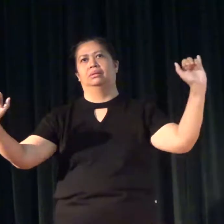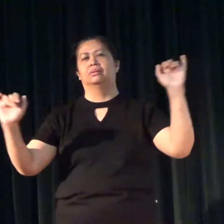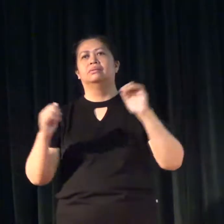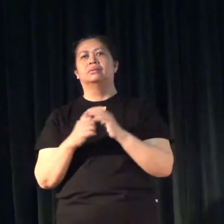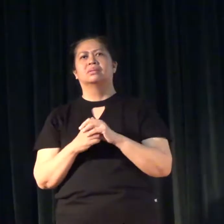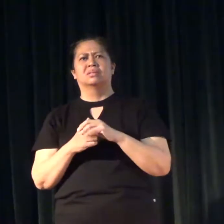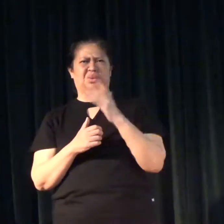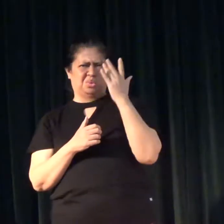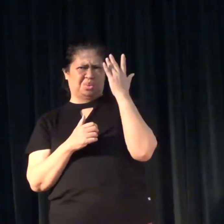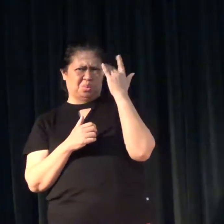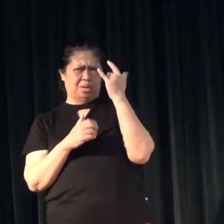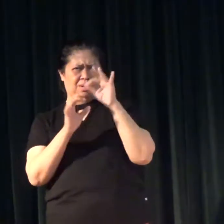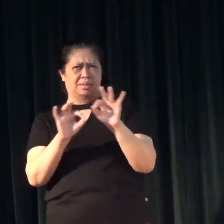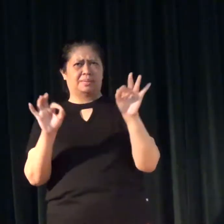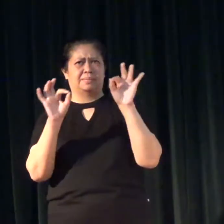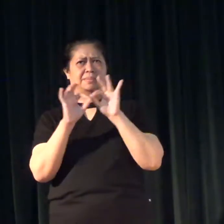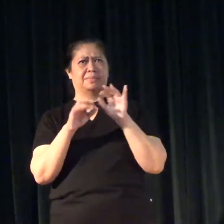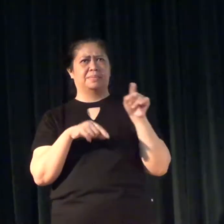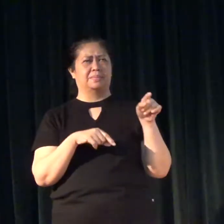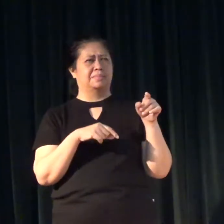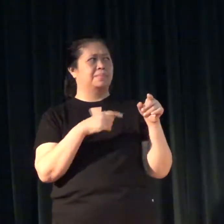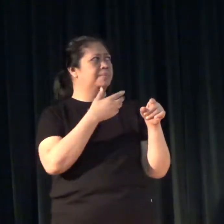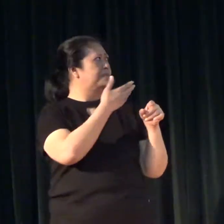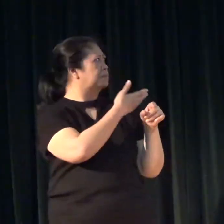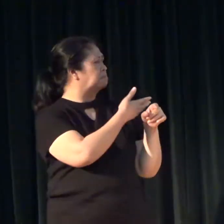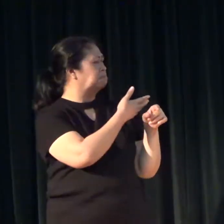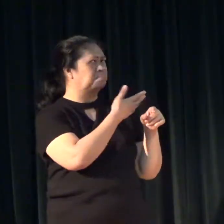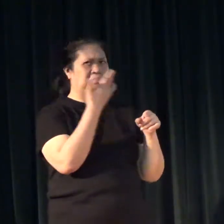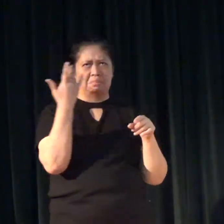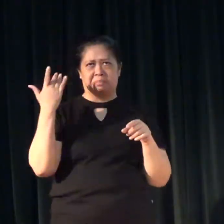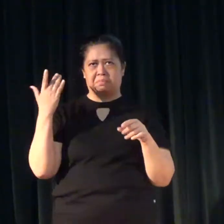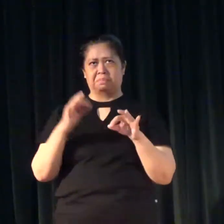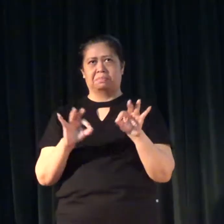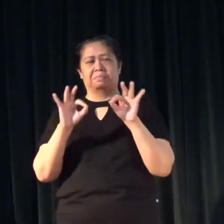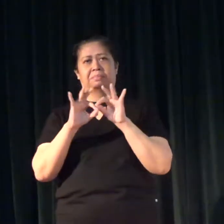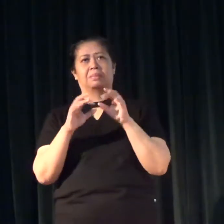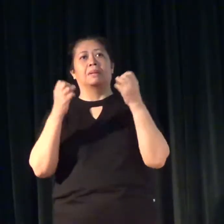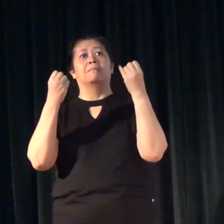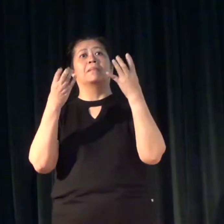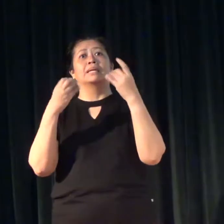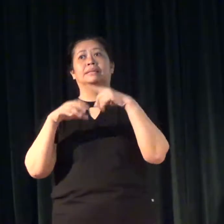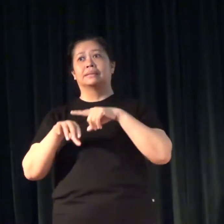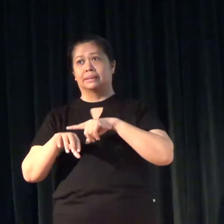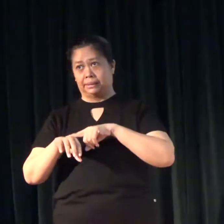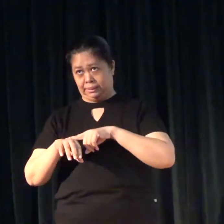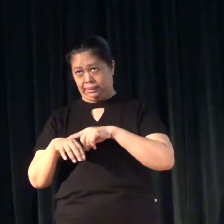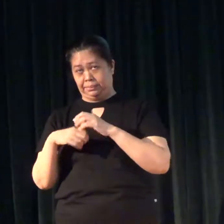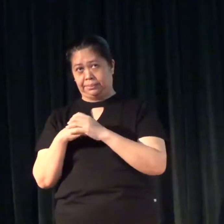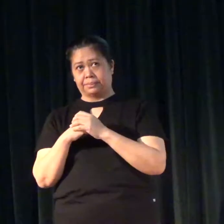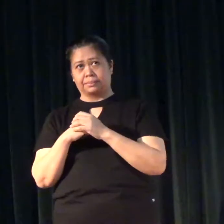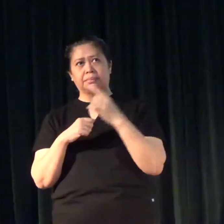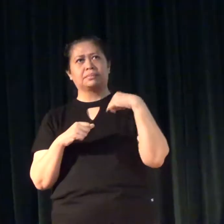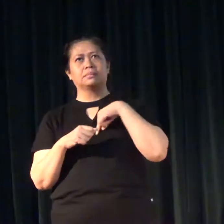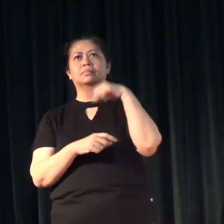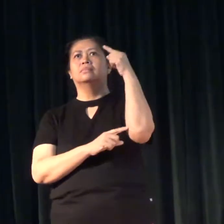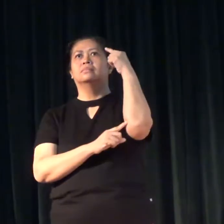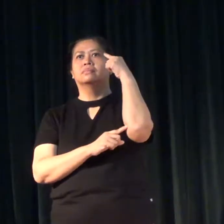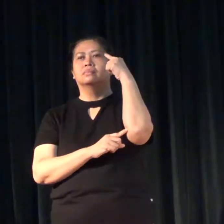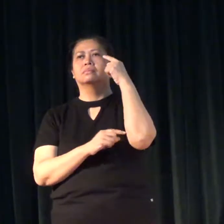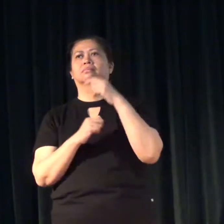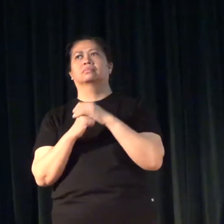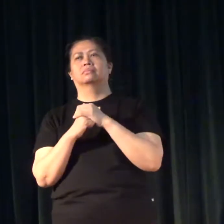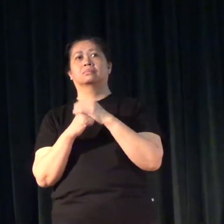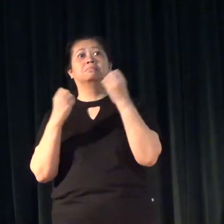Now why is it so important to behave with, no? Many times, many think,